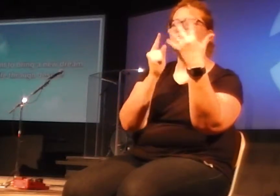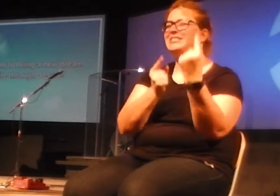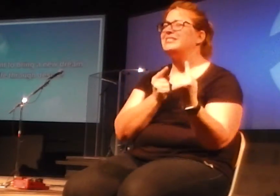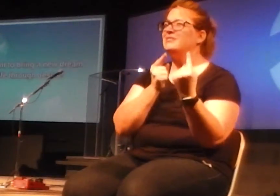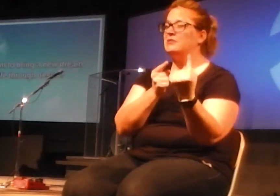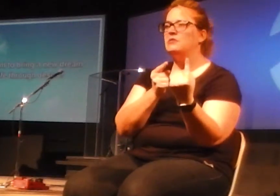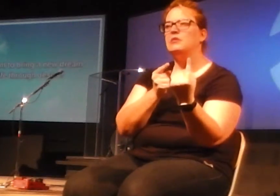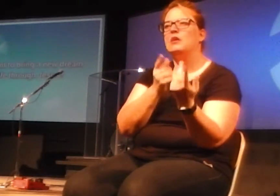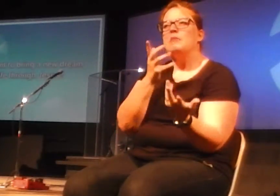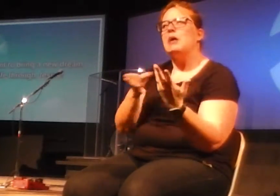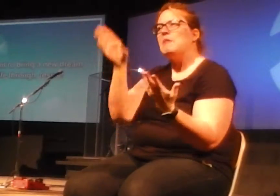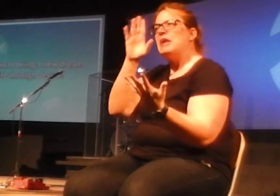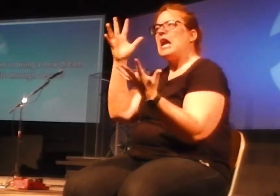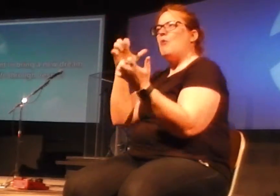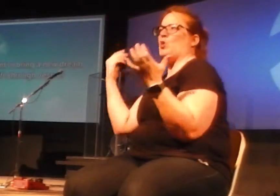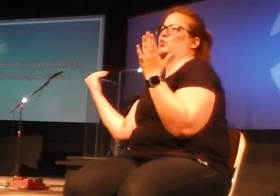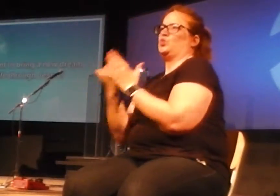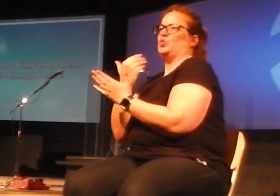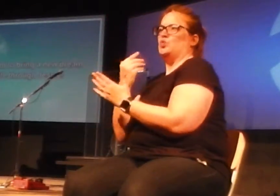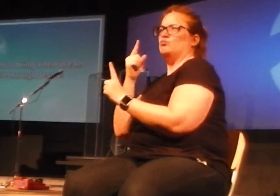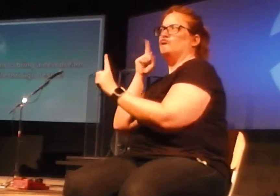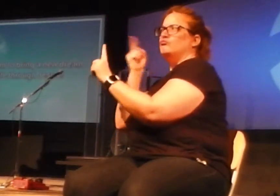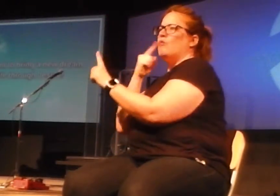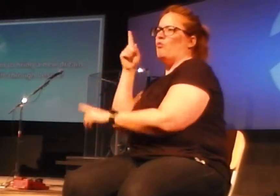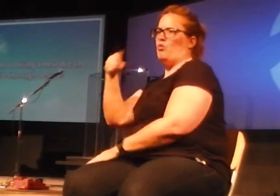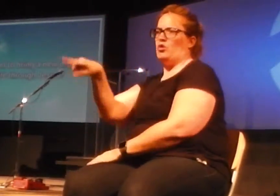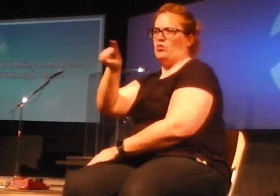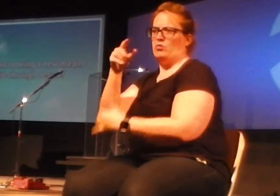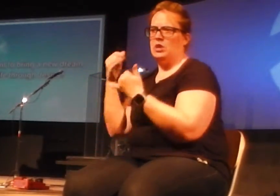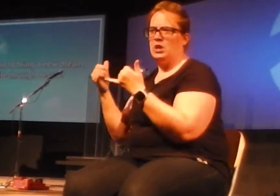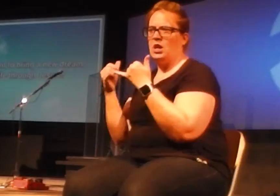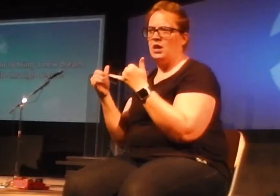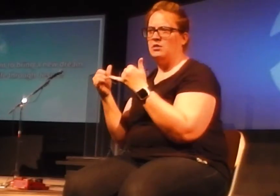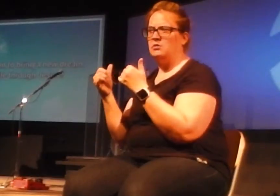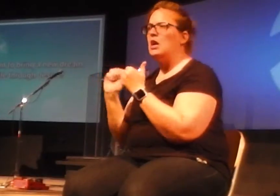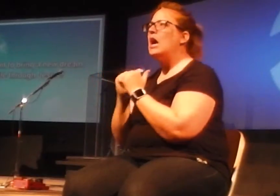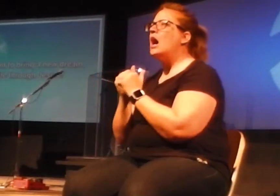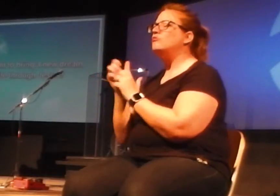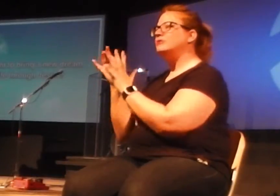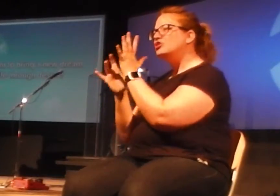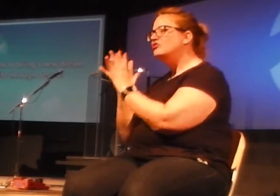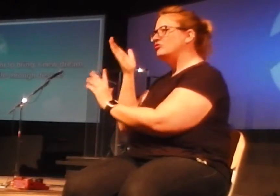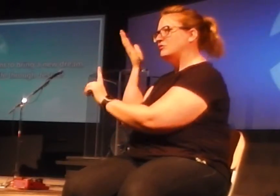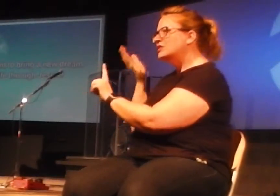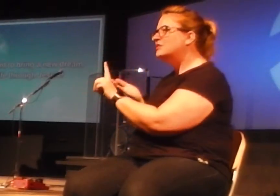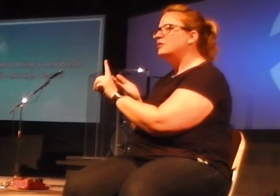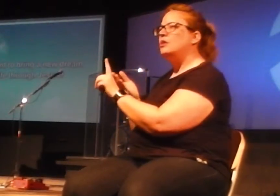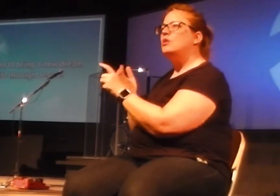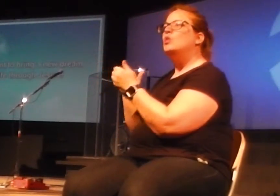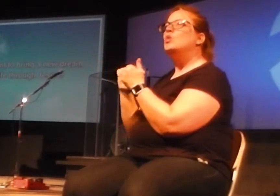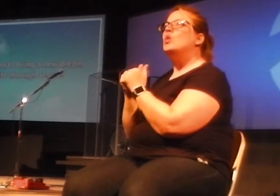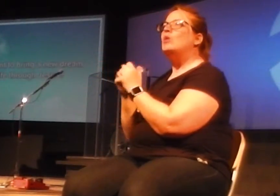dream for your life today through the person of Jesus Christ, through a relationship with Jesus?